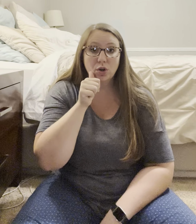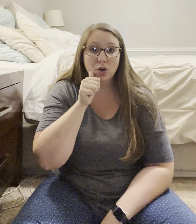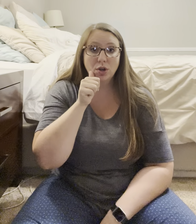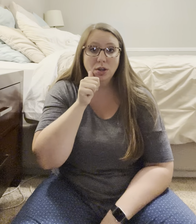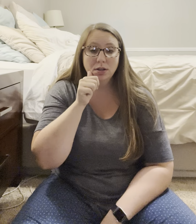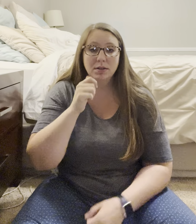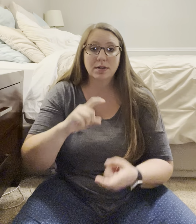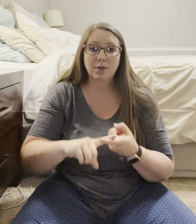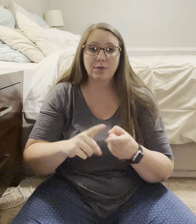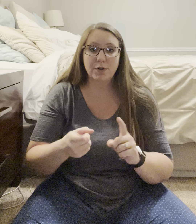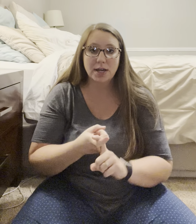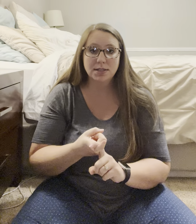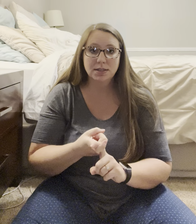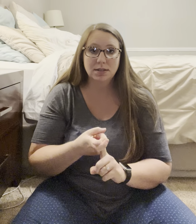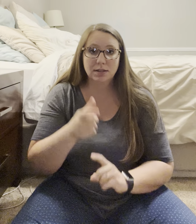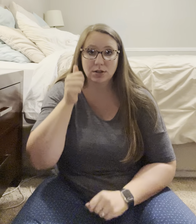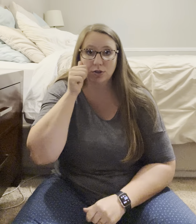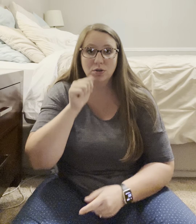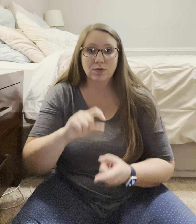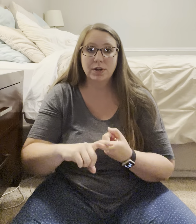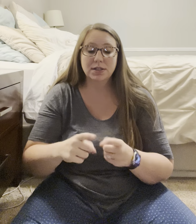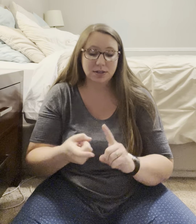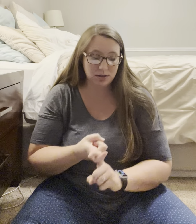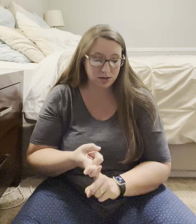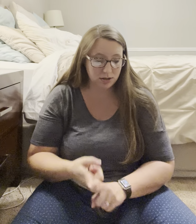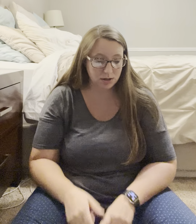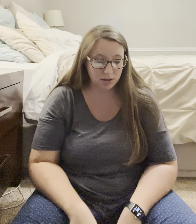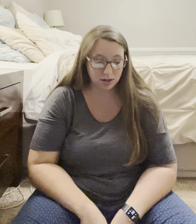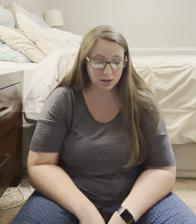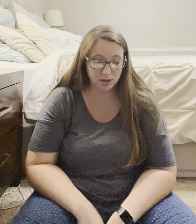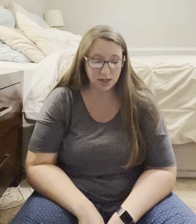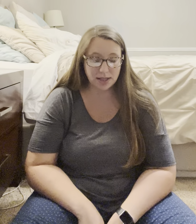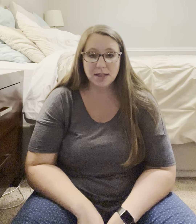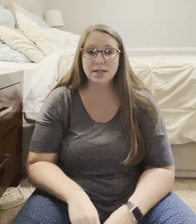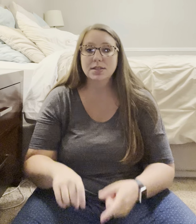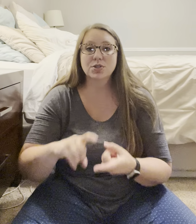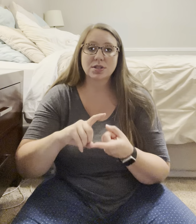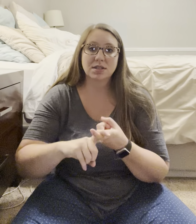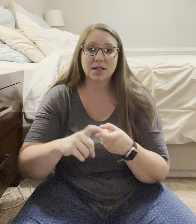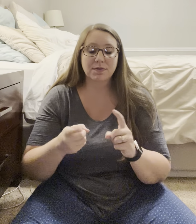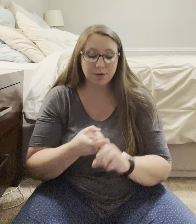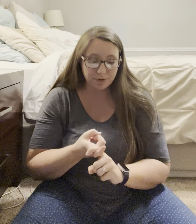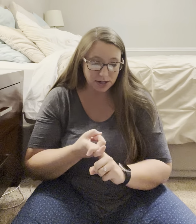Girl, friend. Girlfriend. And then this is just a sign for friend.